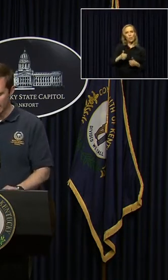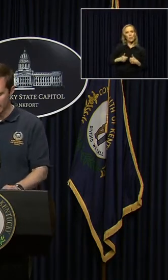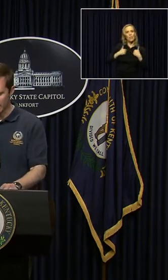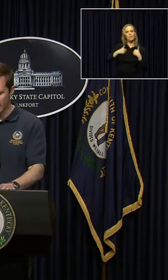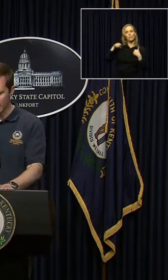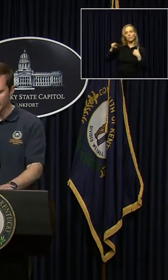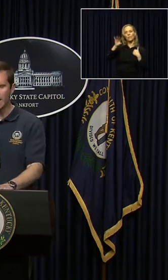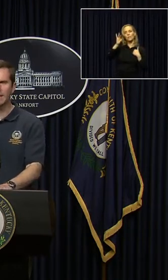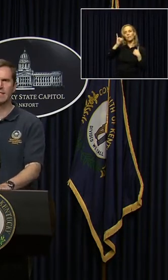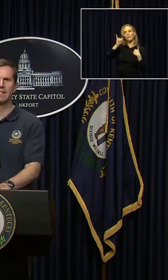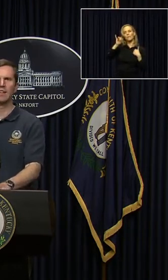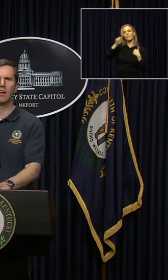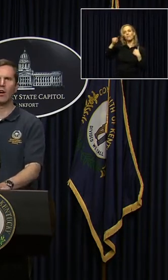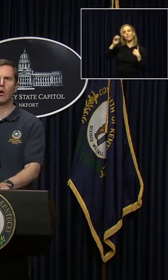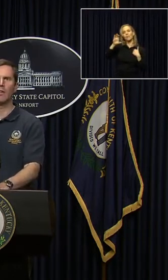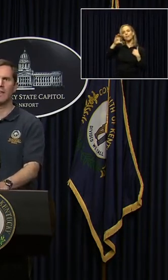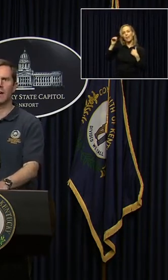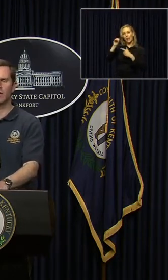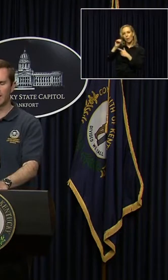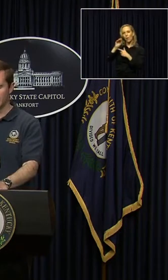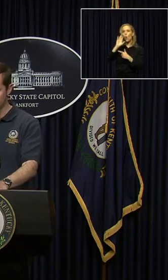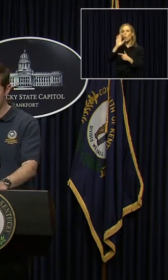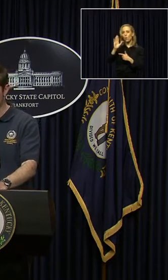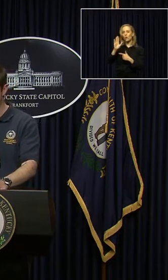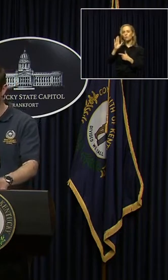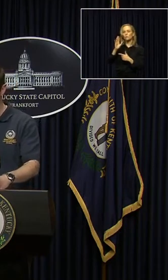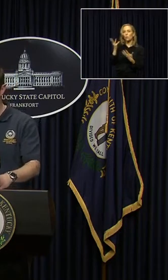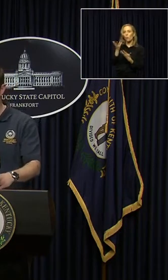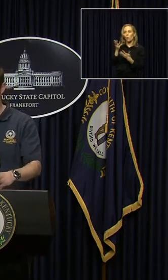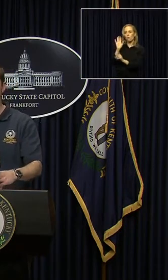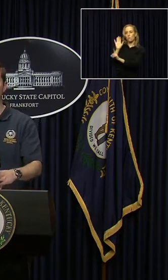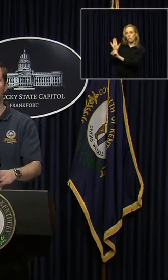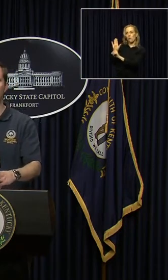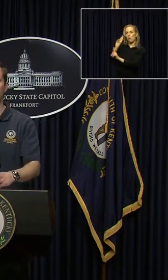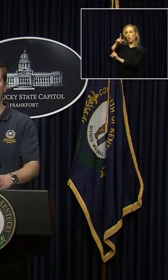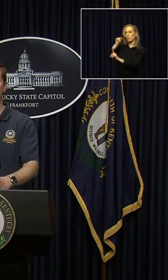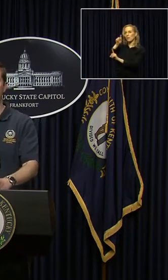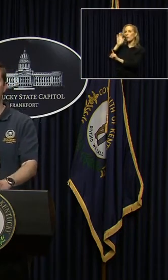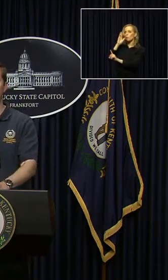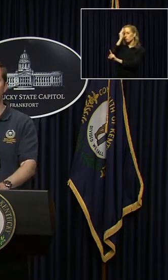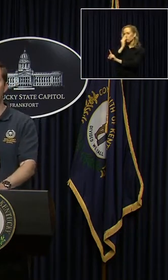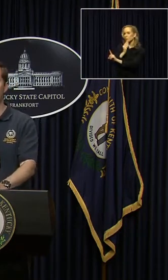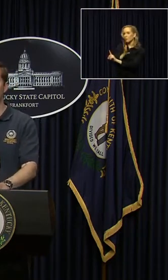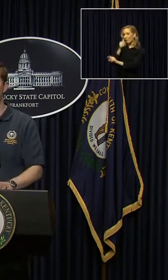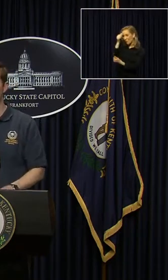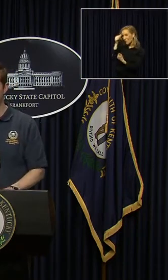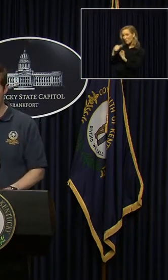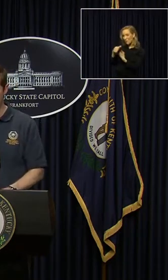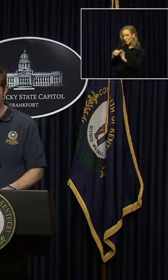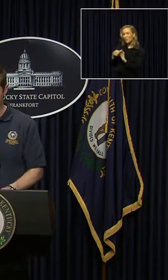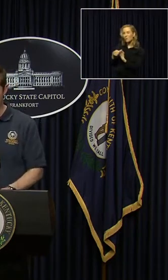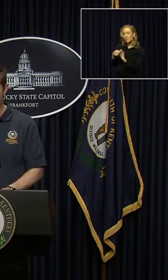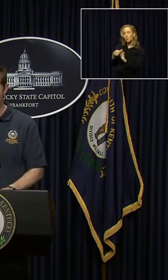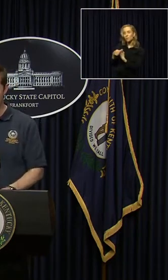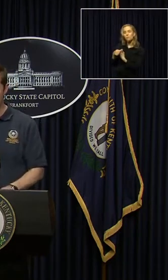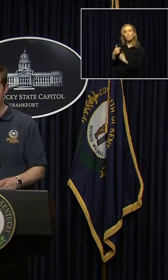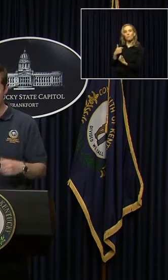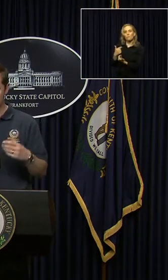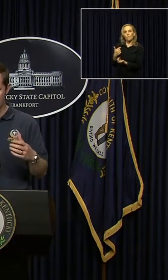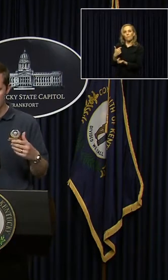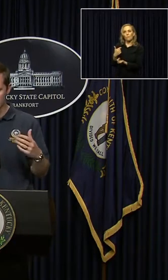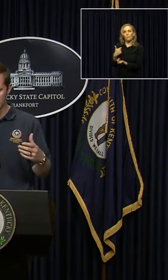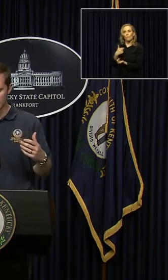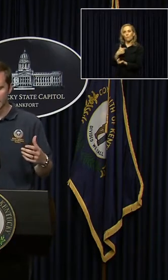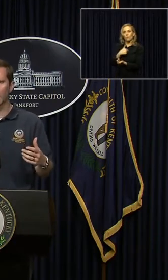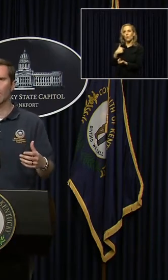I will get an update on their condition. But remember, just because we think that this